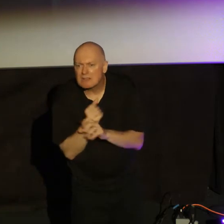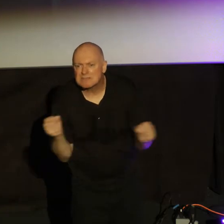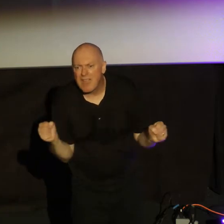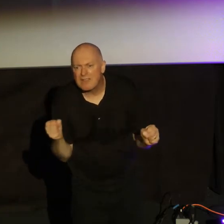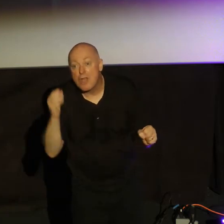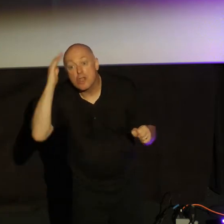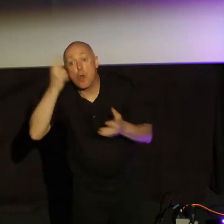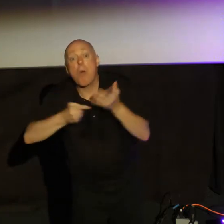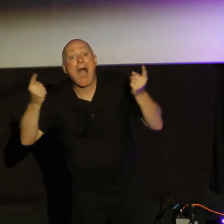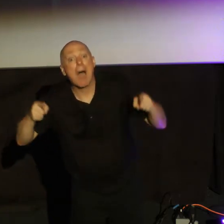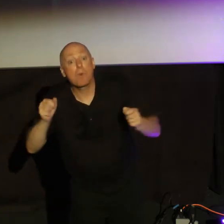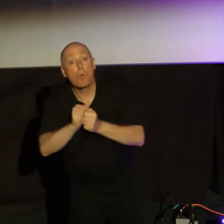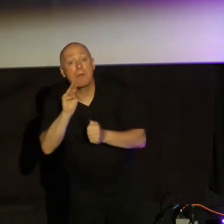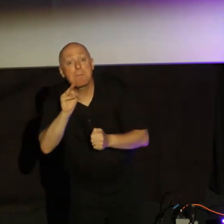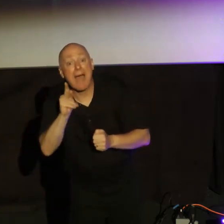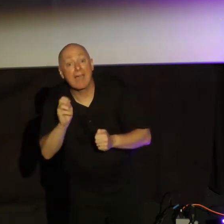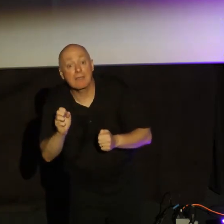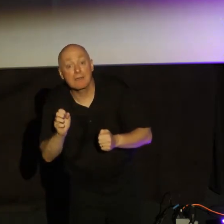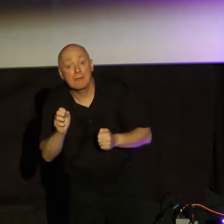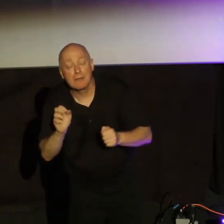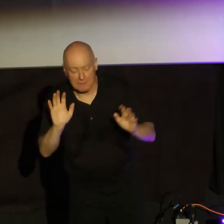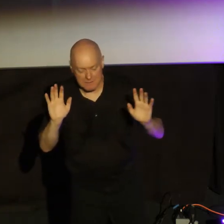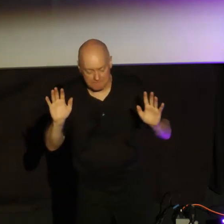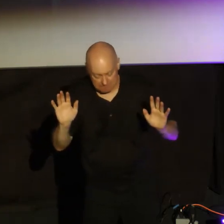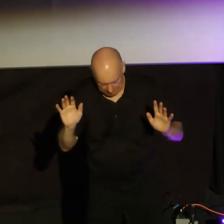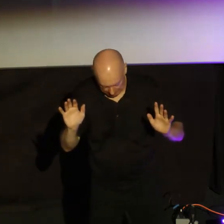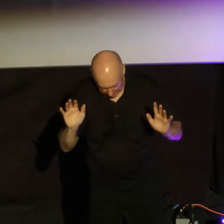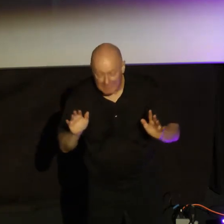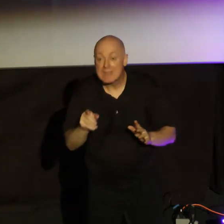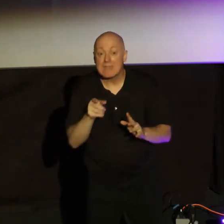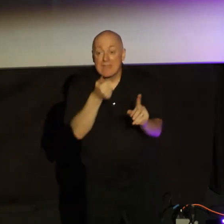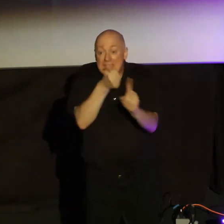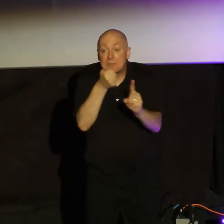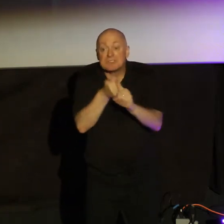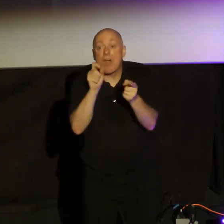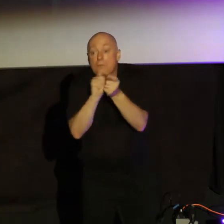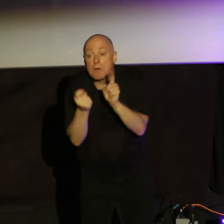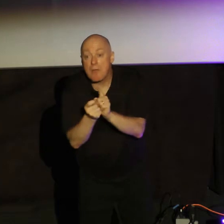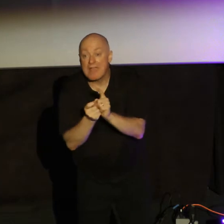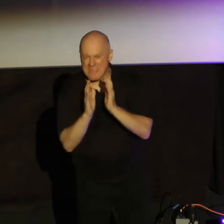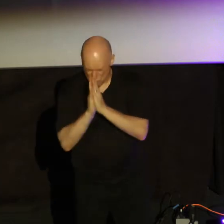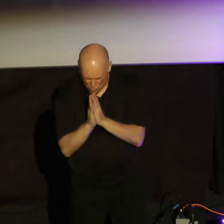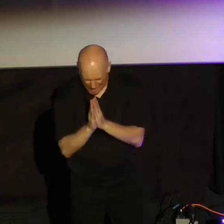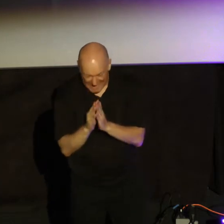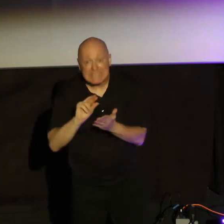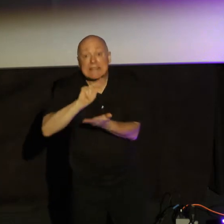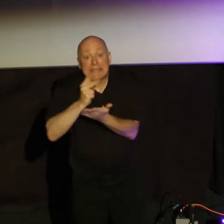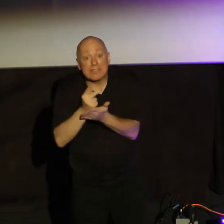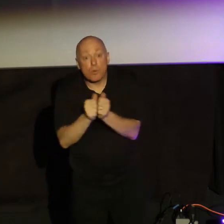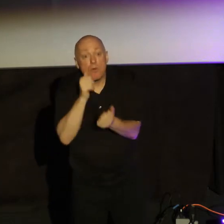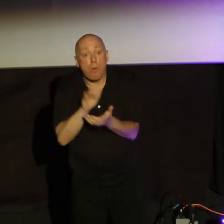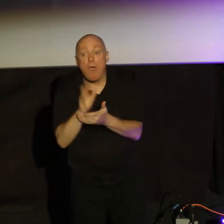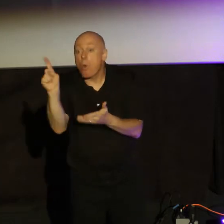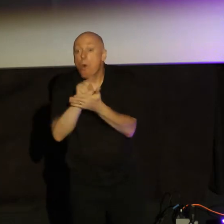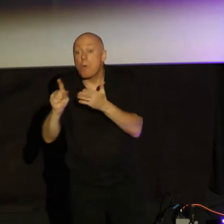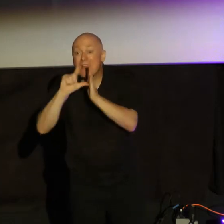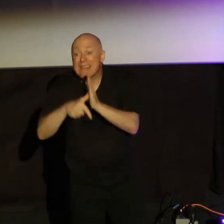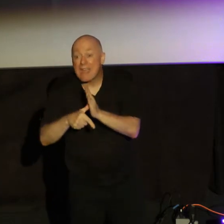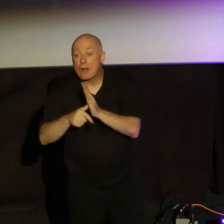happened with Mike then is right away he repents of his sin. He prays there in the kitchen with his wife. Like a week later they're on holiday and